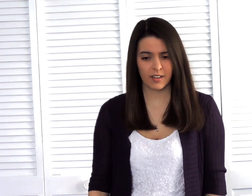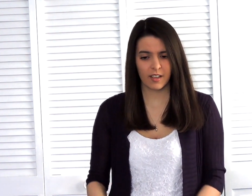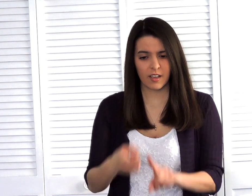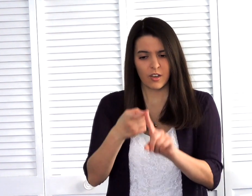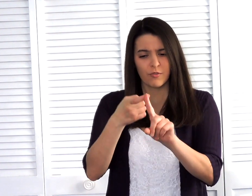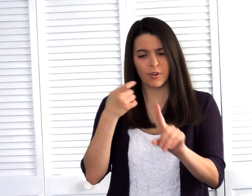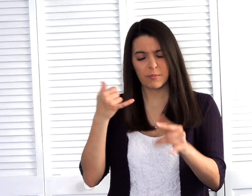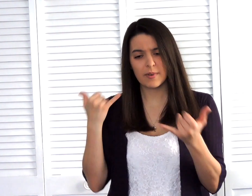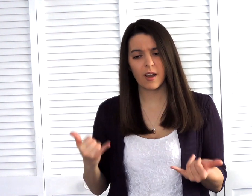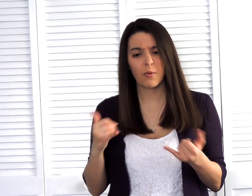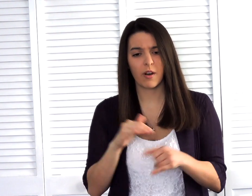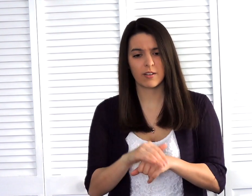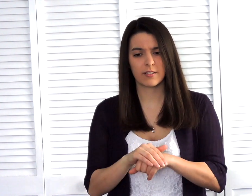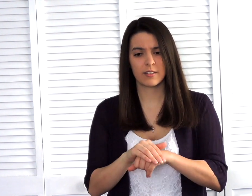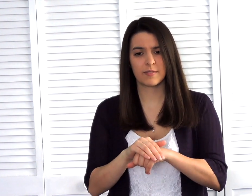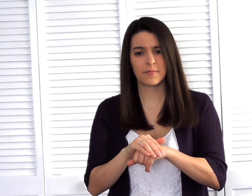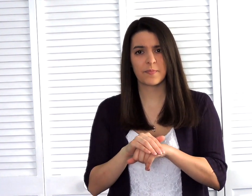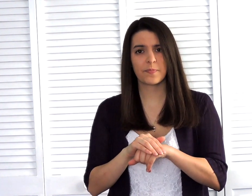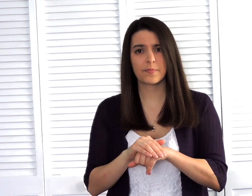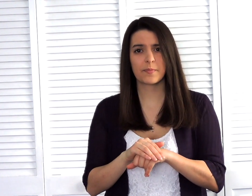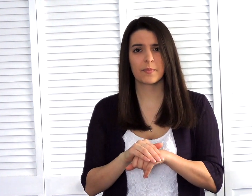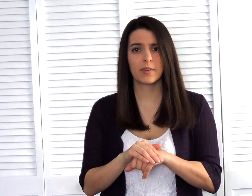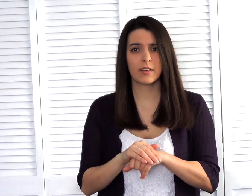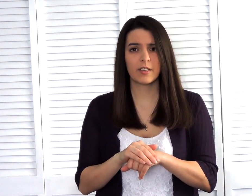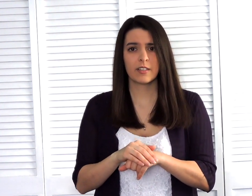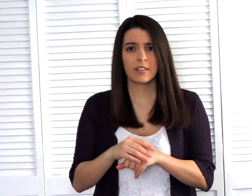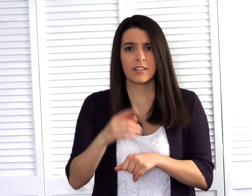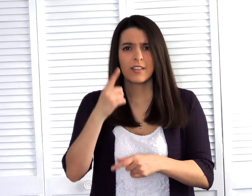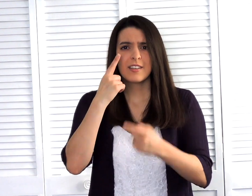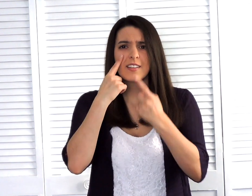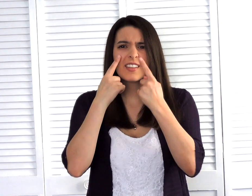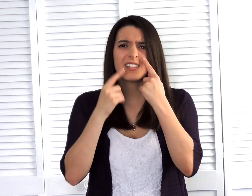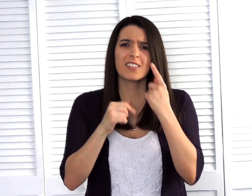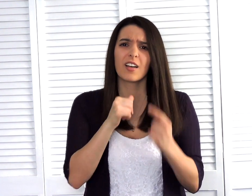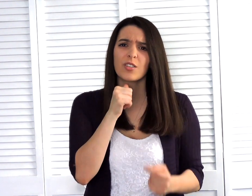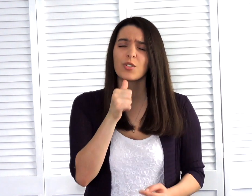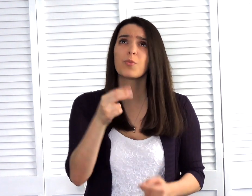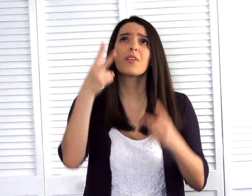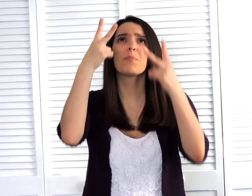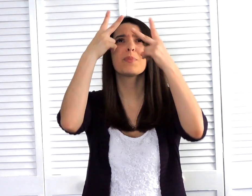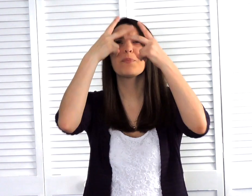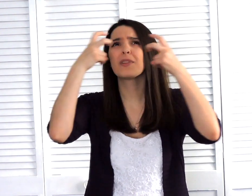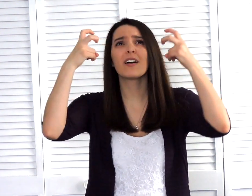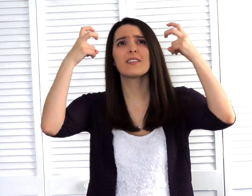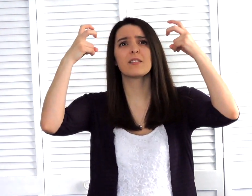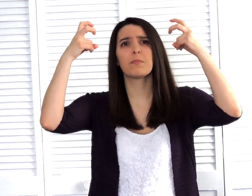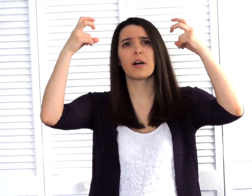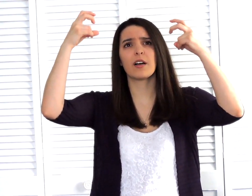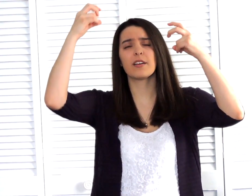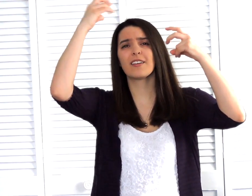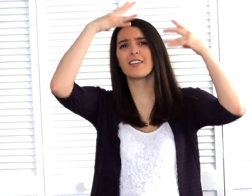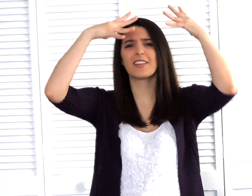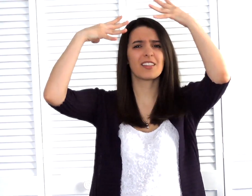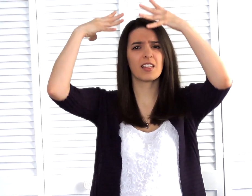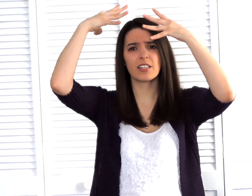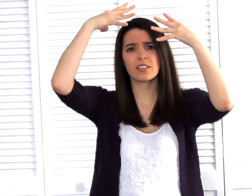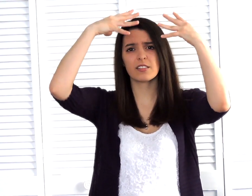From now on, these eyes will not be blinded by the lights.